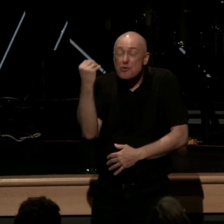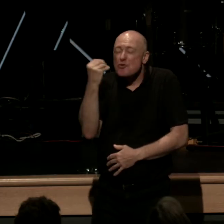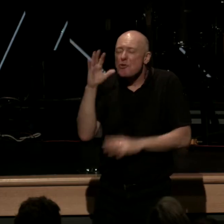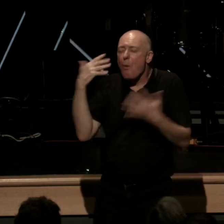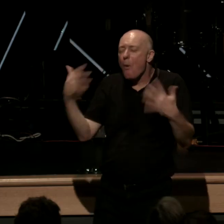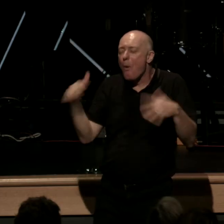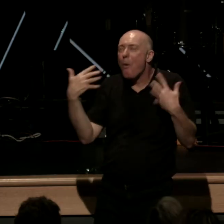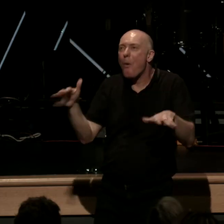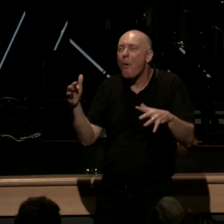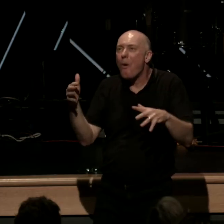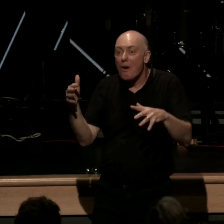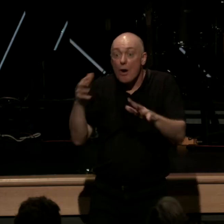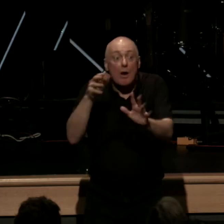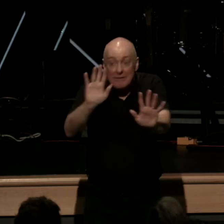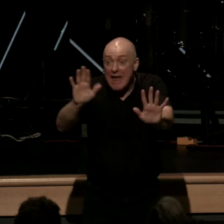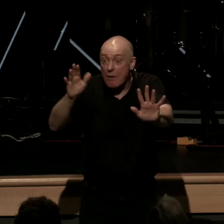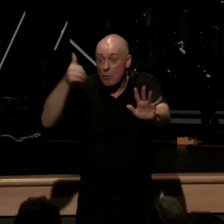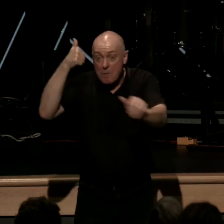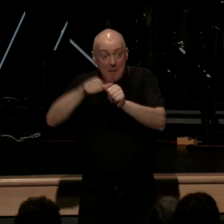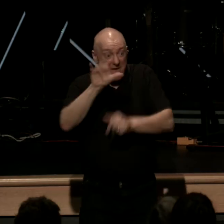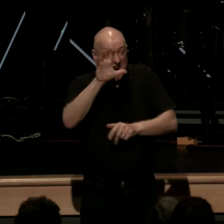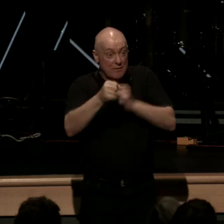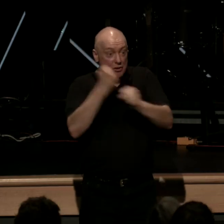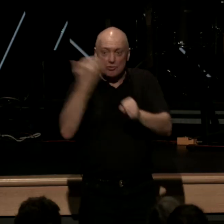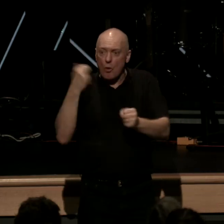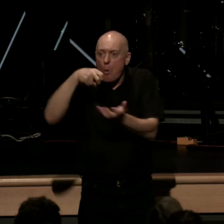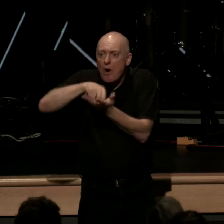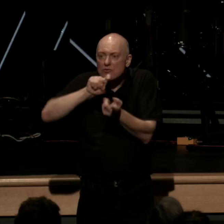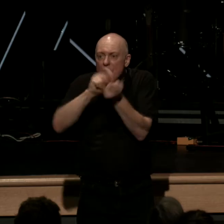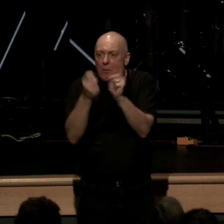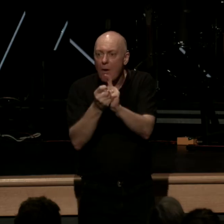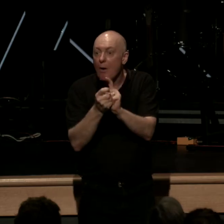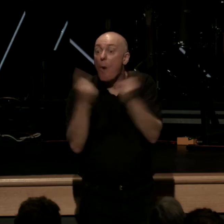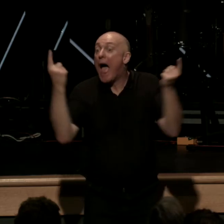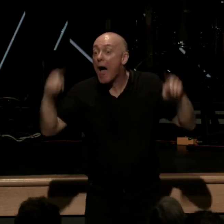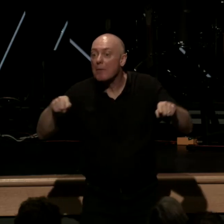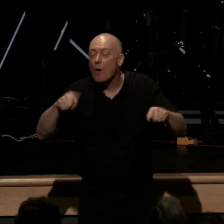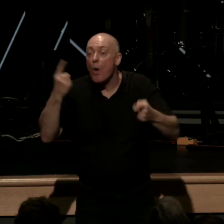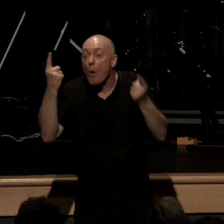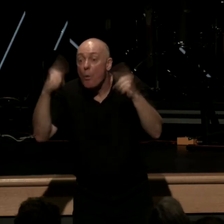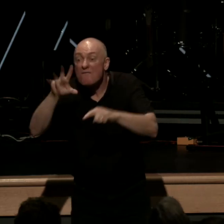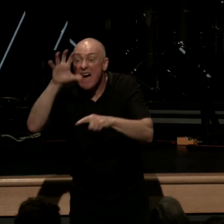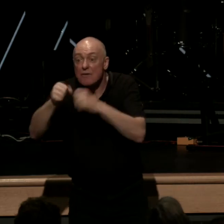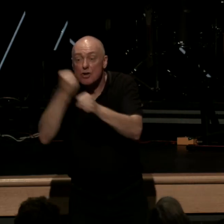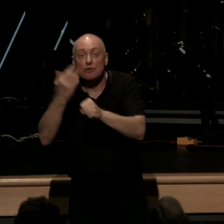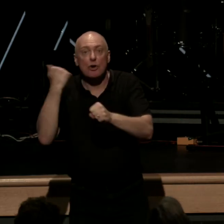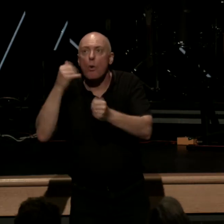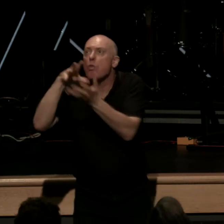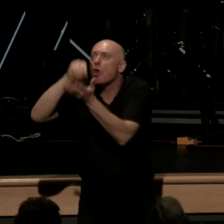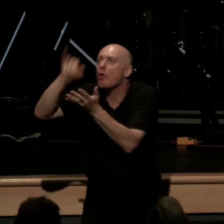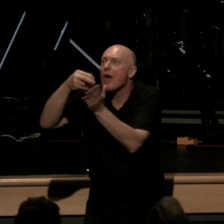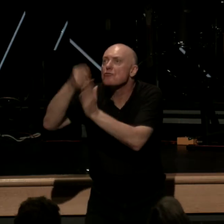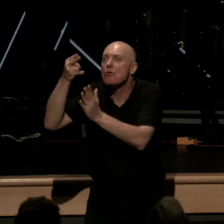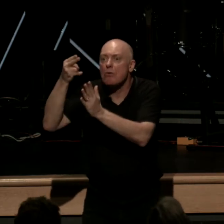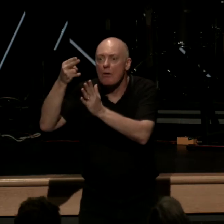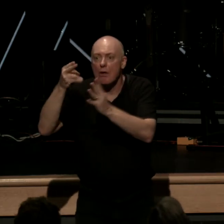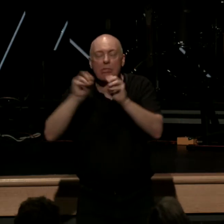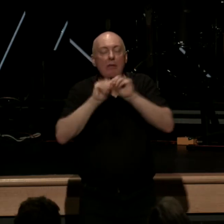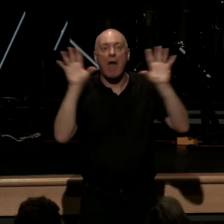context of the reformation and boom explosion explosion of light and